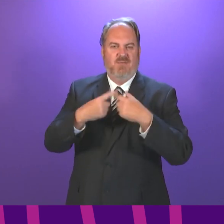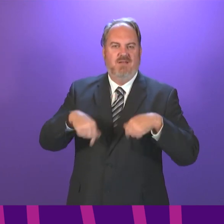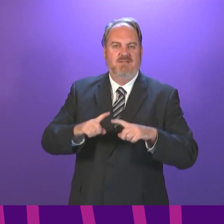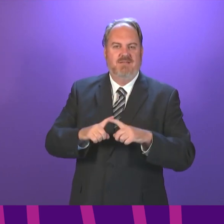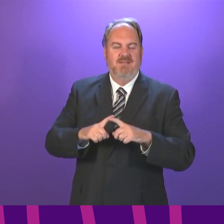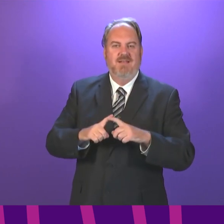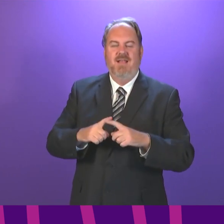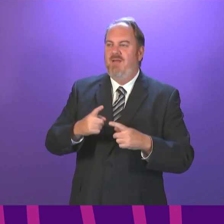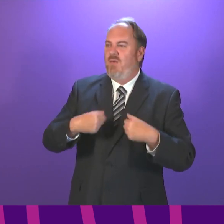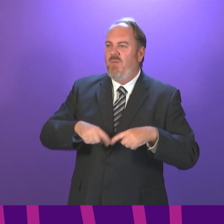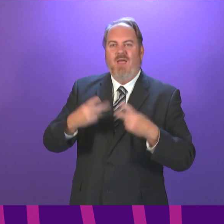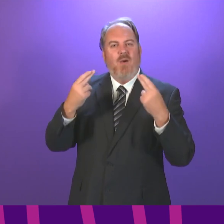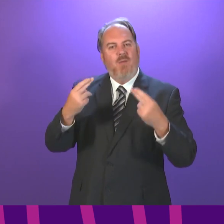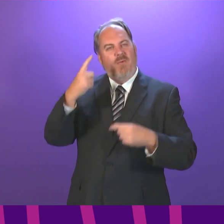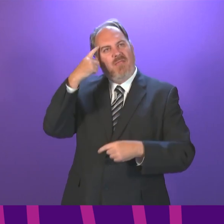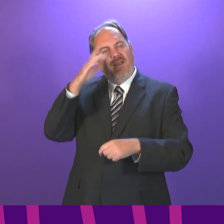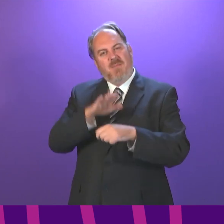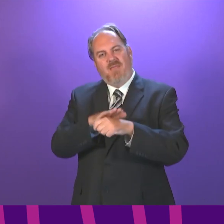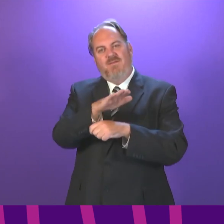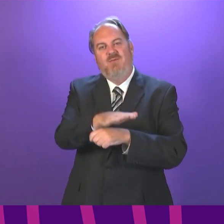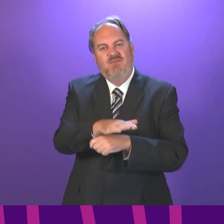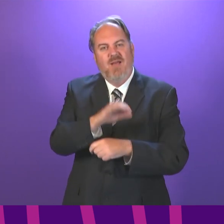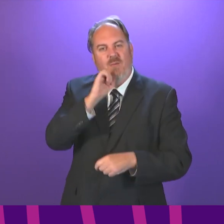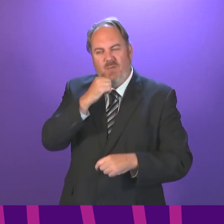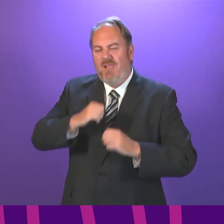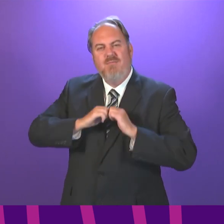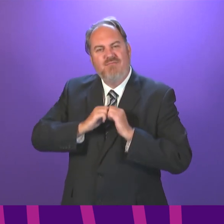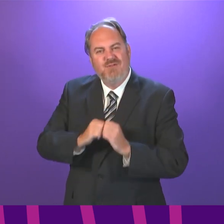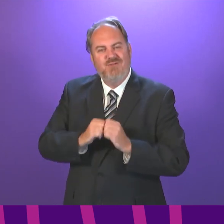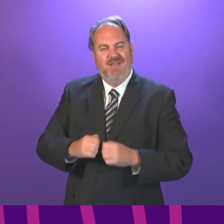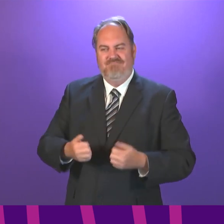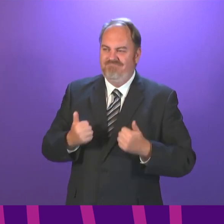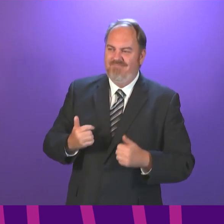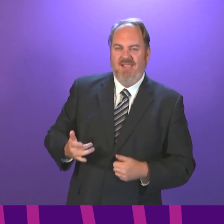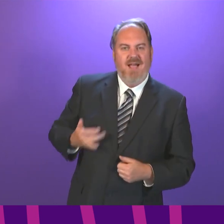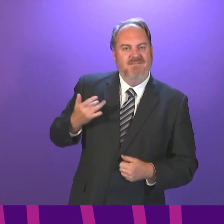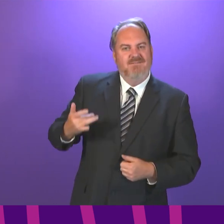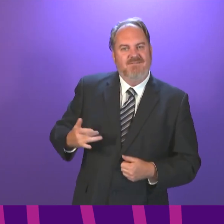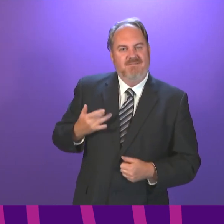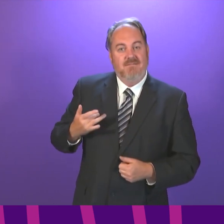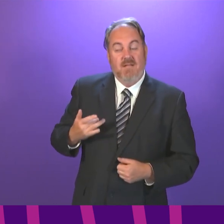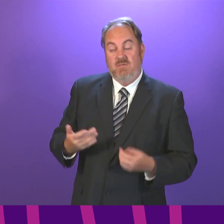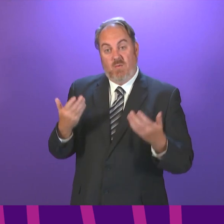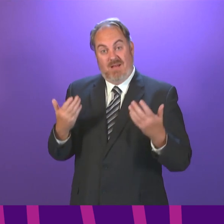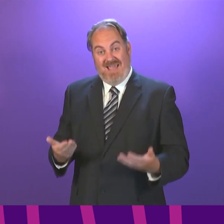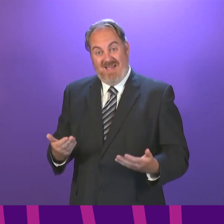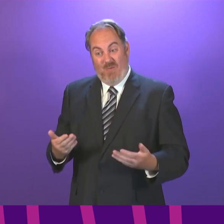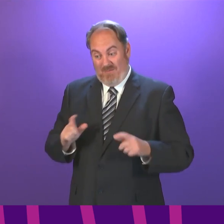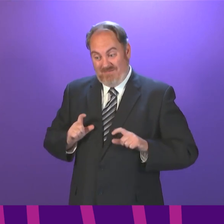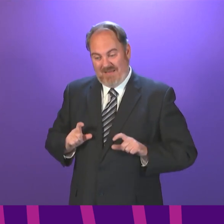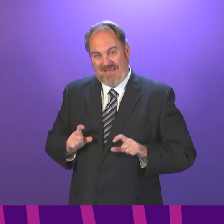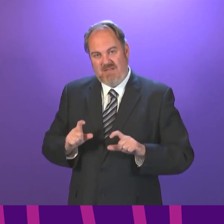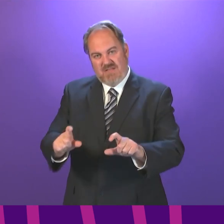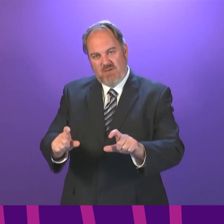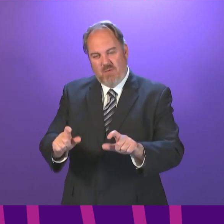to take them quite so much for granted in future. Undoubtedly, the best way of doing that in the short term is to continue to be